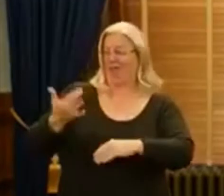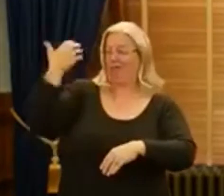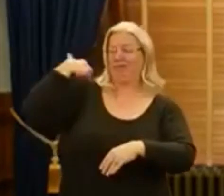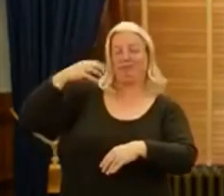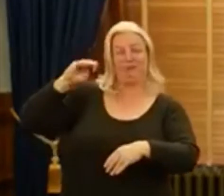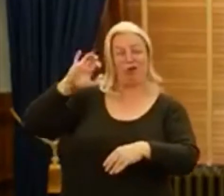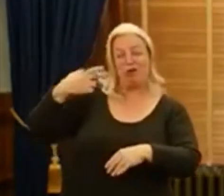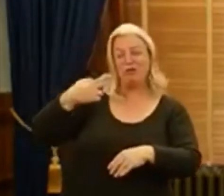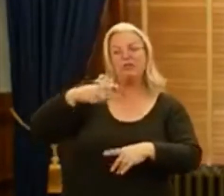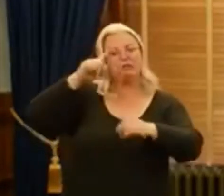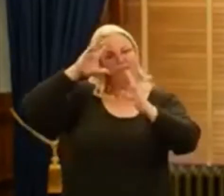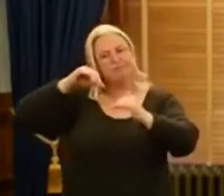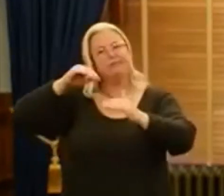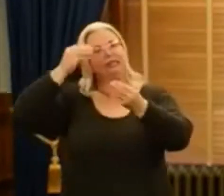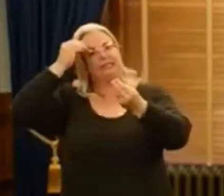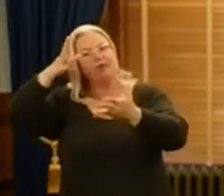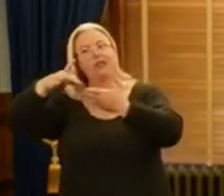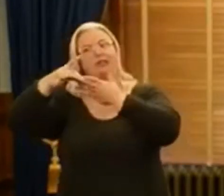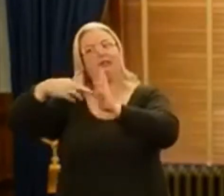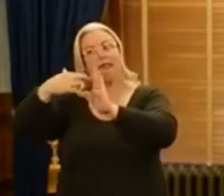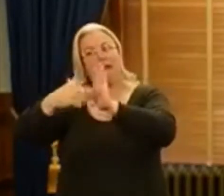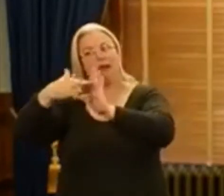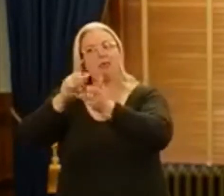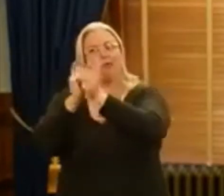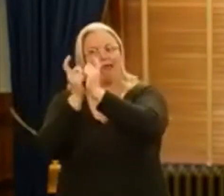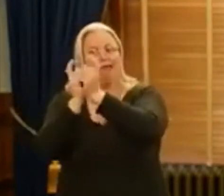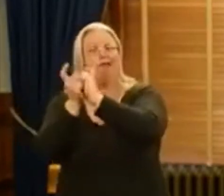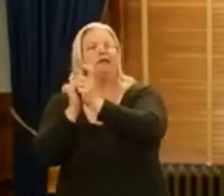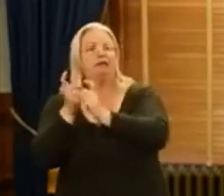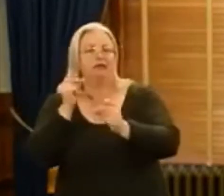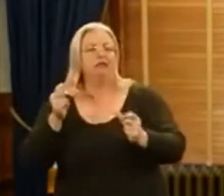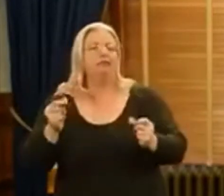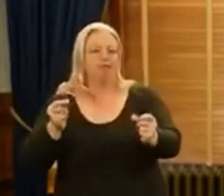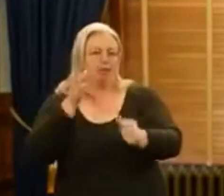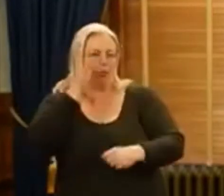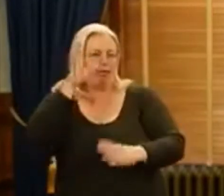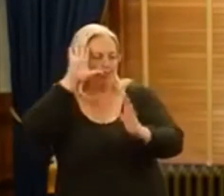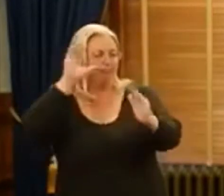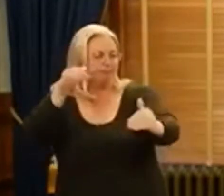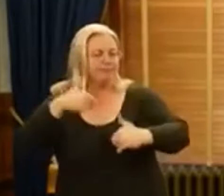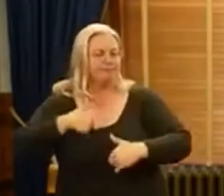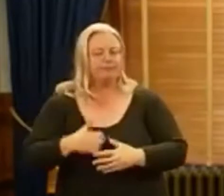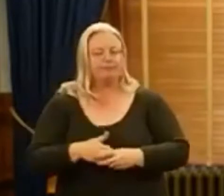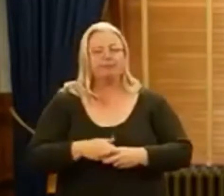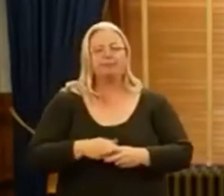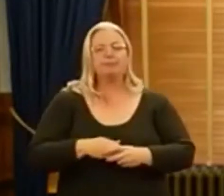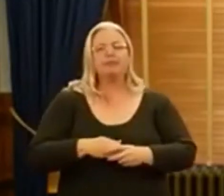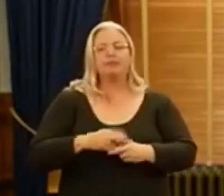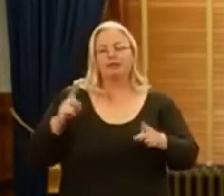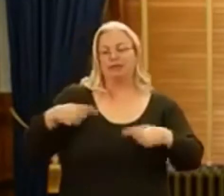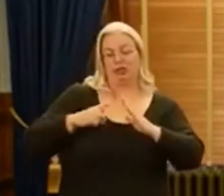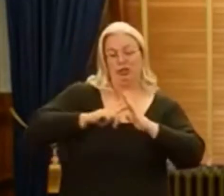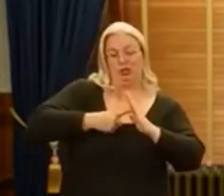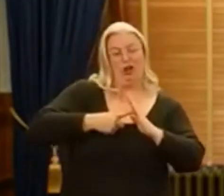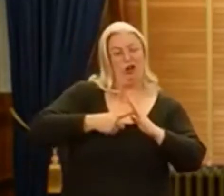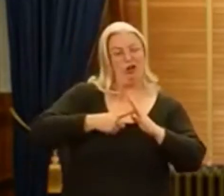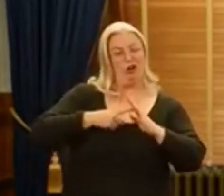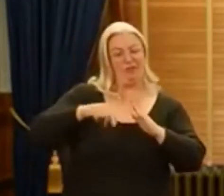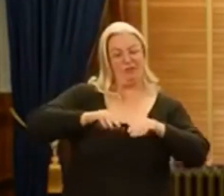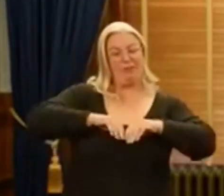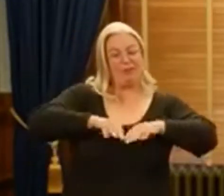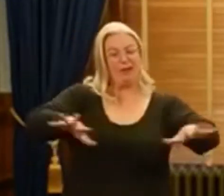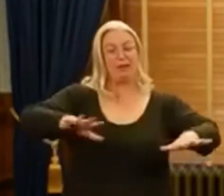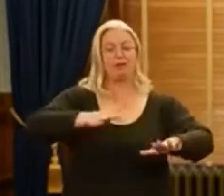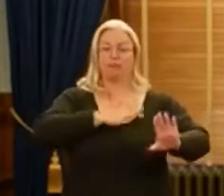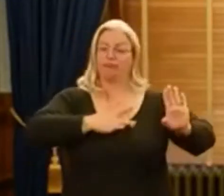anticipate information and guidelines will be amended and evolved rapidly. Since the start of the pandemic, I vowed that I